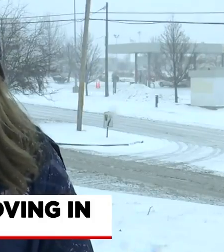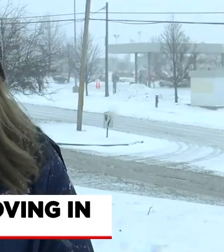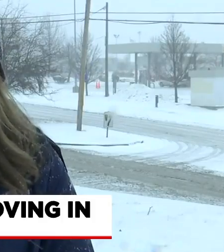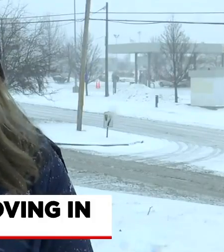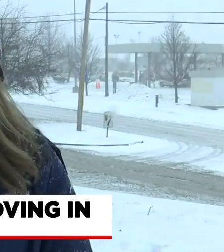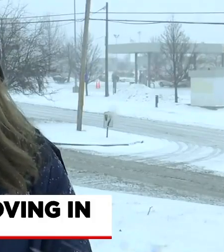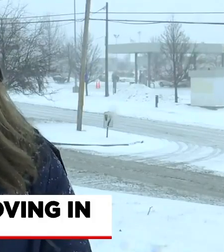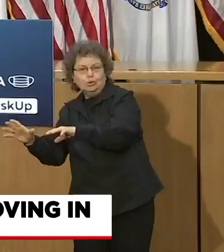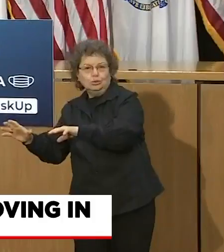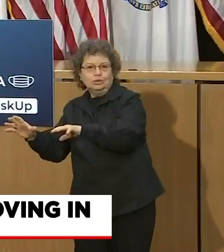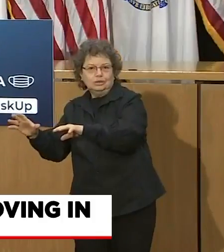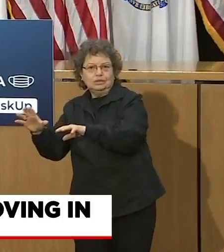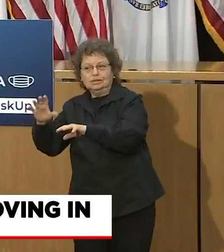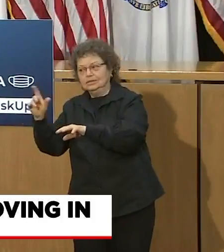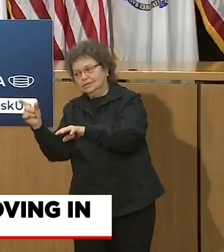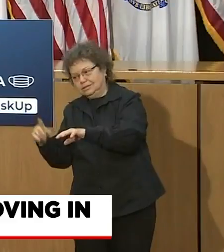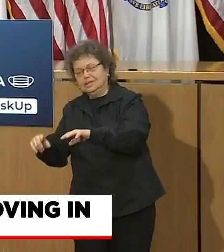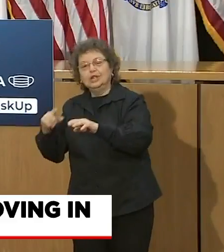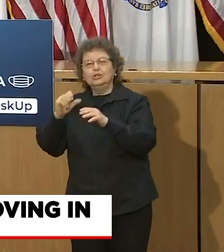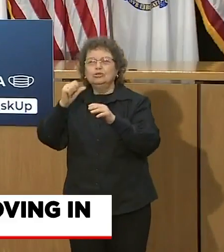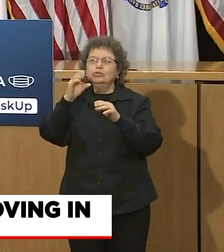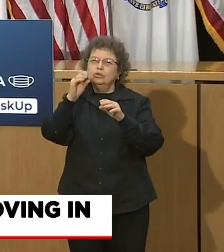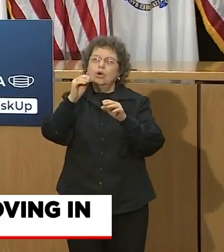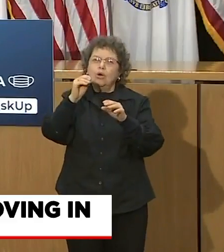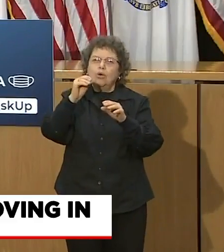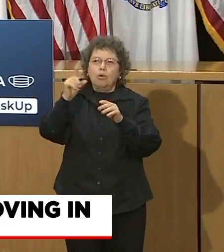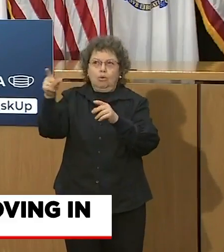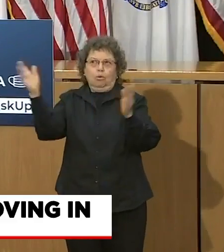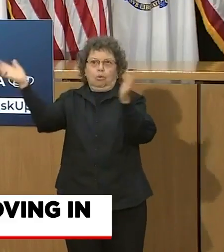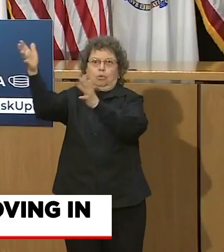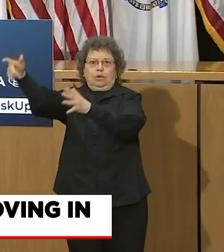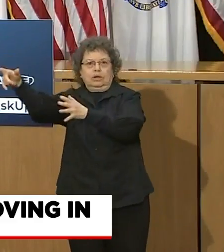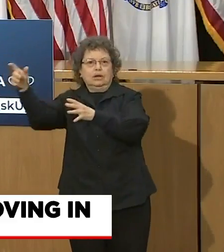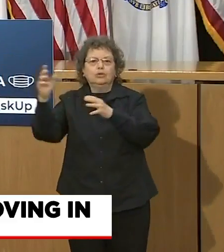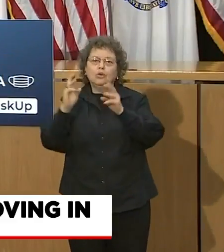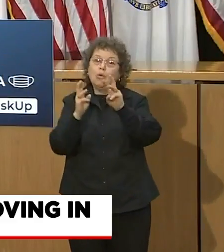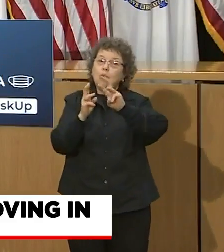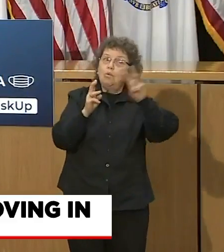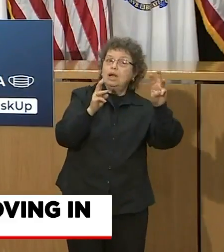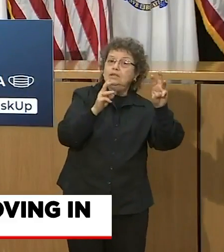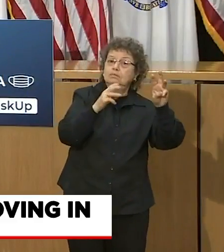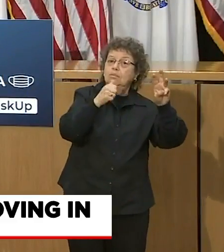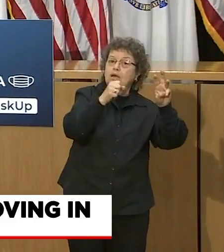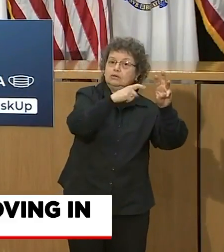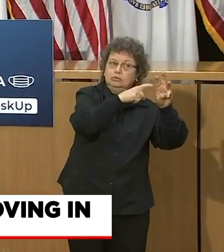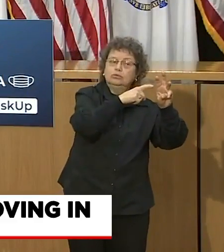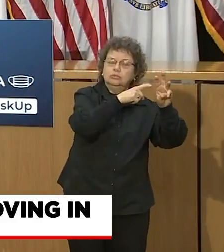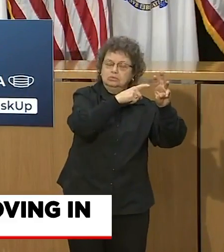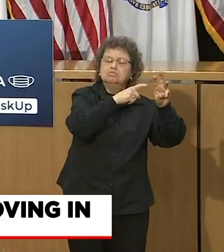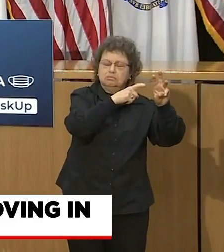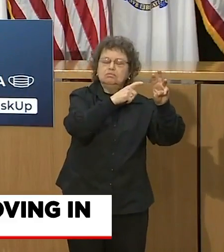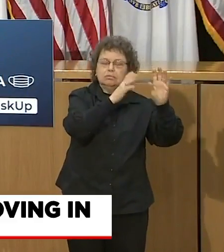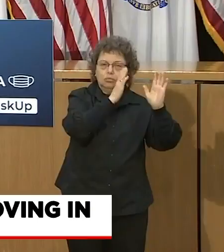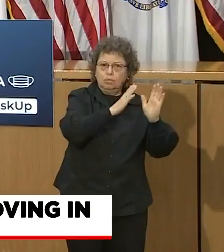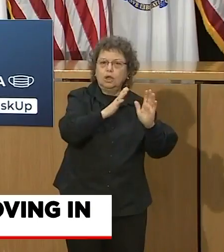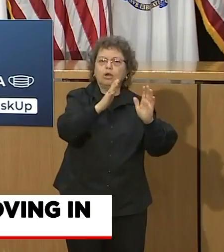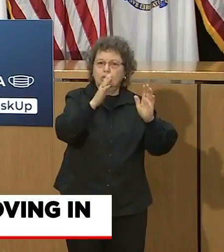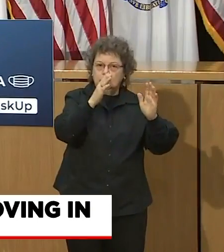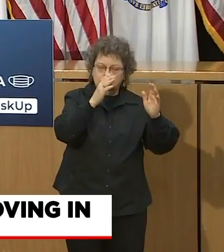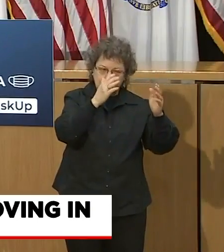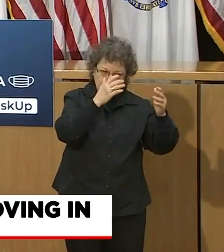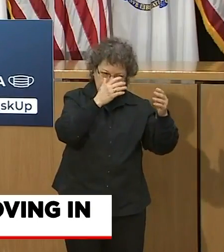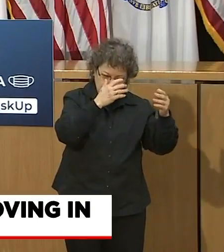into Tuesday evening. I think the western part of the state, which is very well prepared to move snow in great